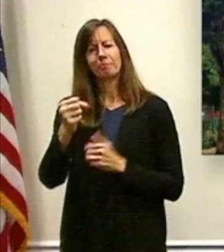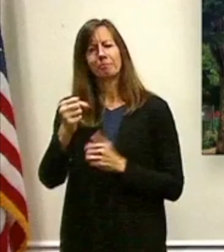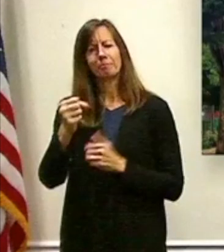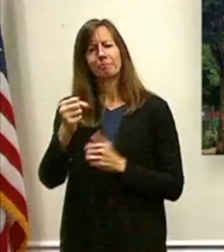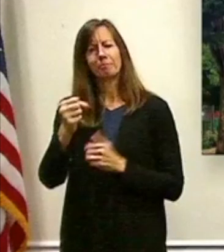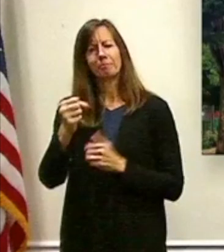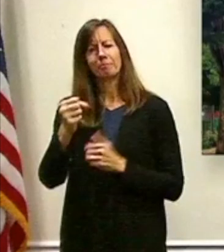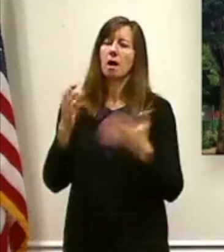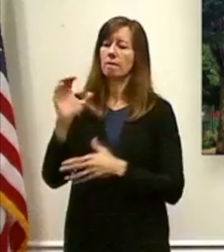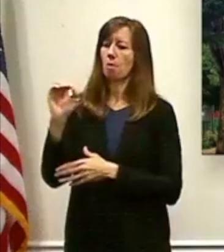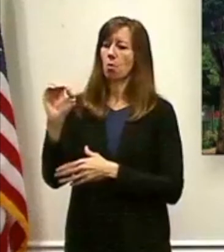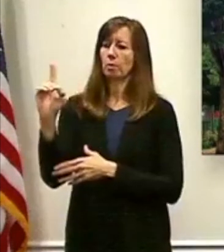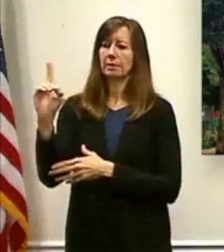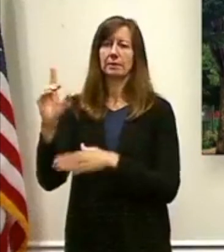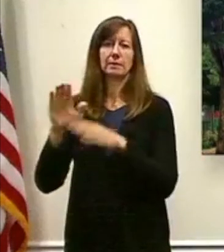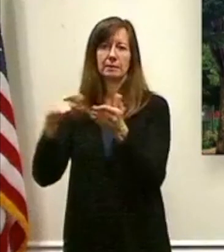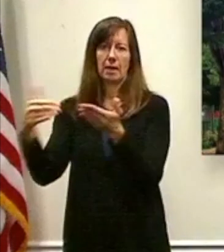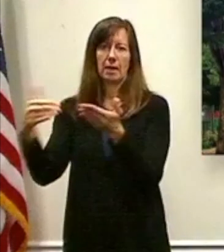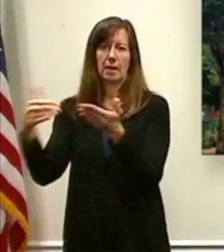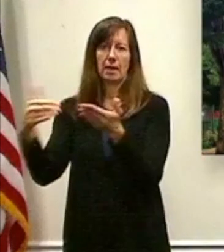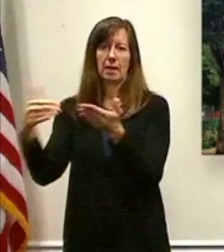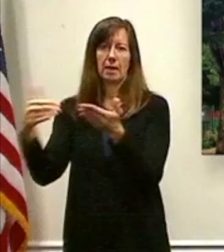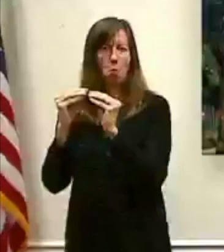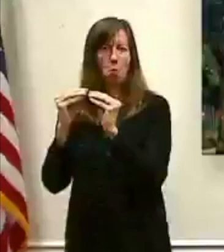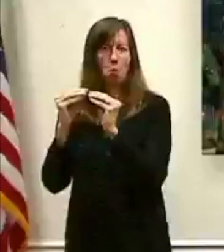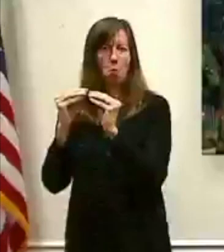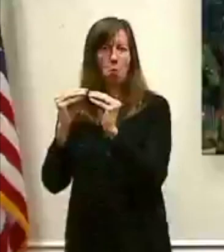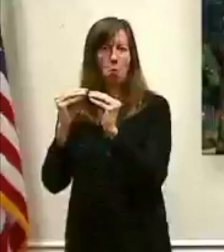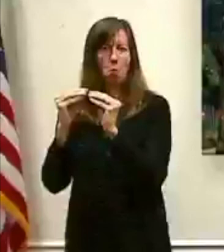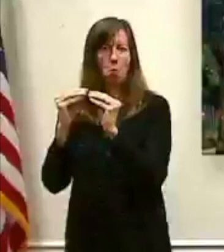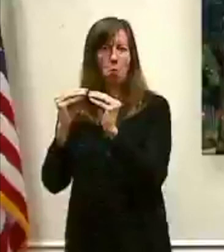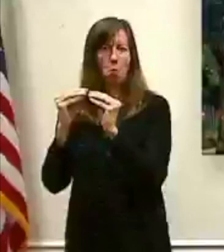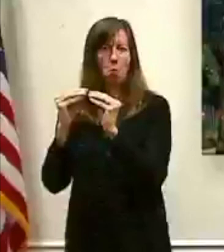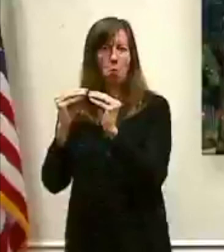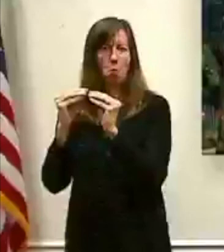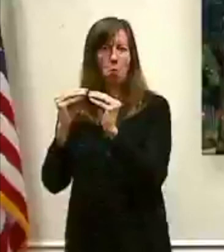That is, I will admit to you, compounded by...